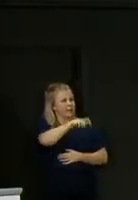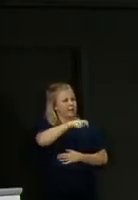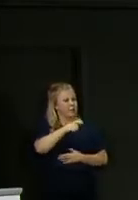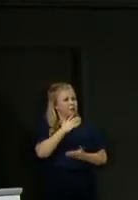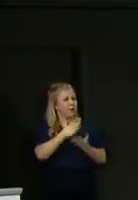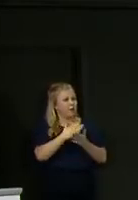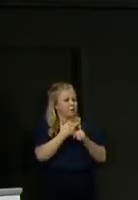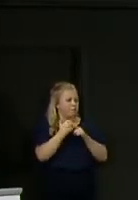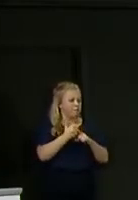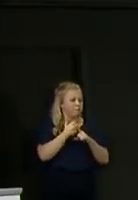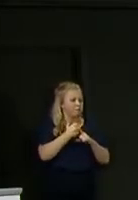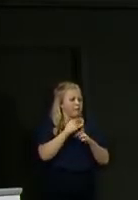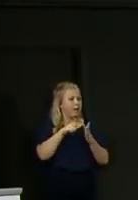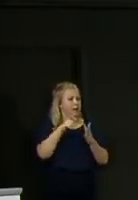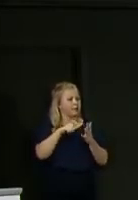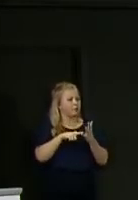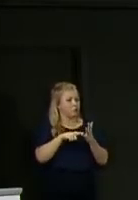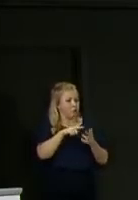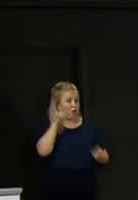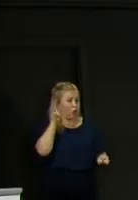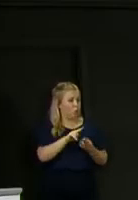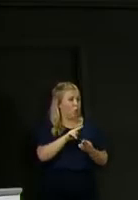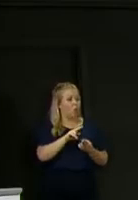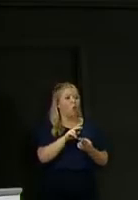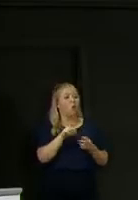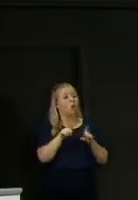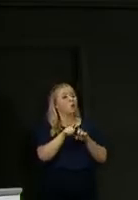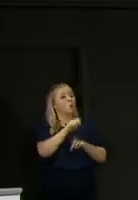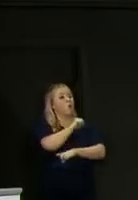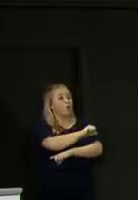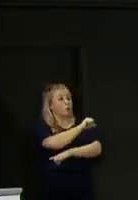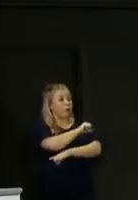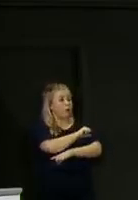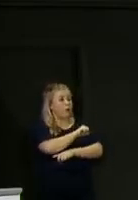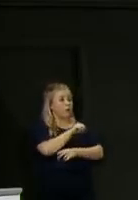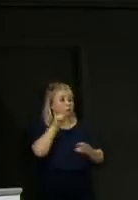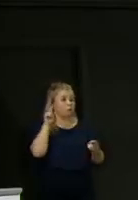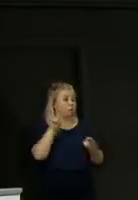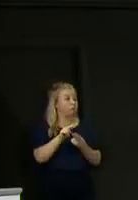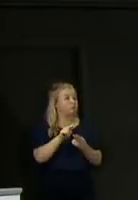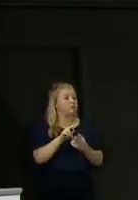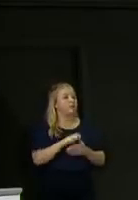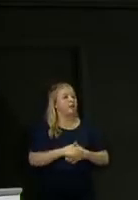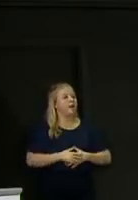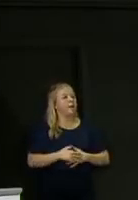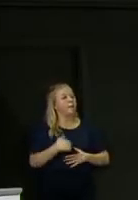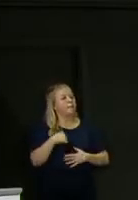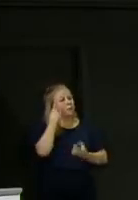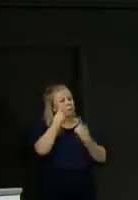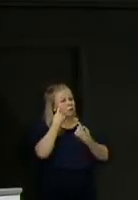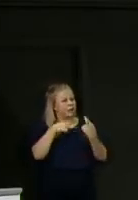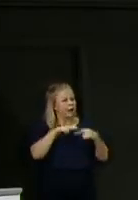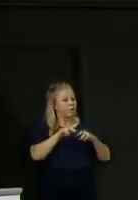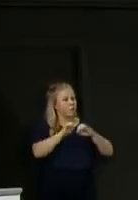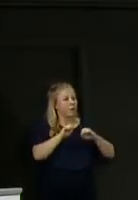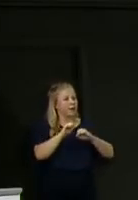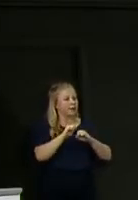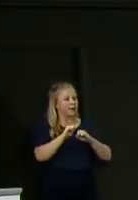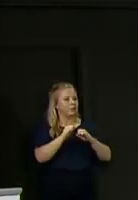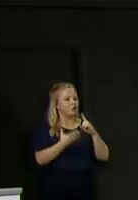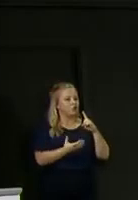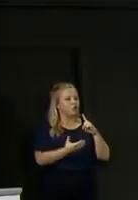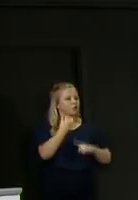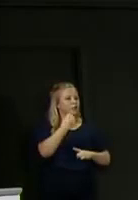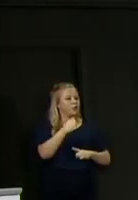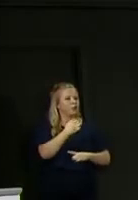I think, the lowest that's ever been hospital cases being significantly suppressed. I'm wondering if there's some kind of marker point that the health officials